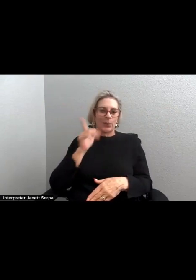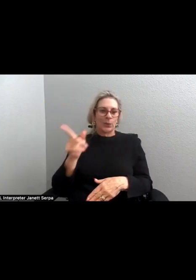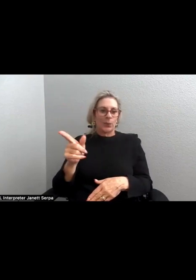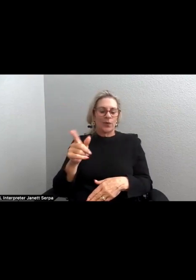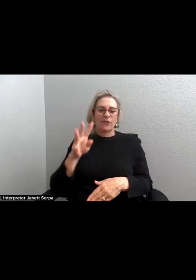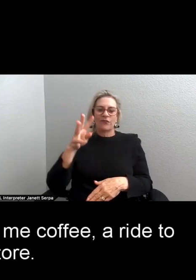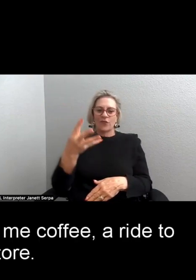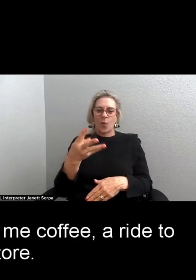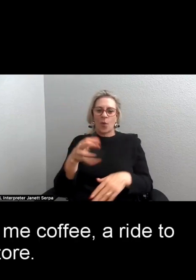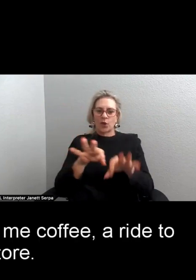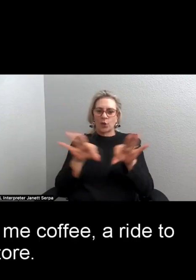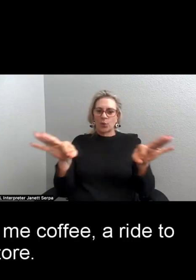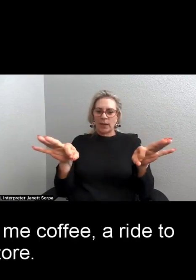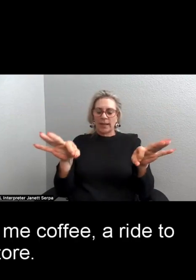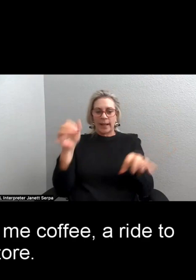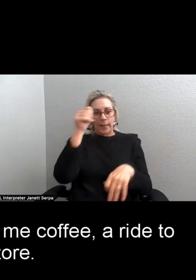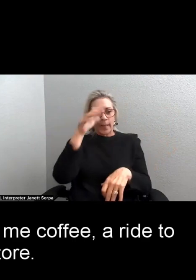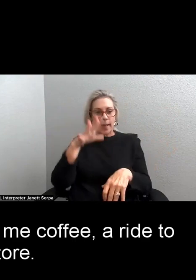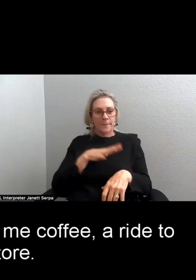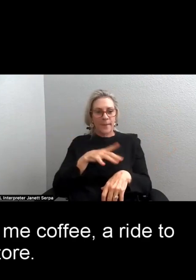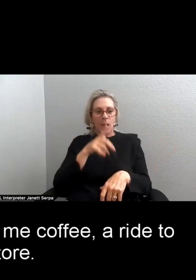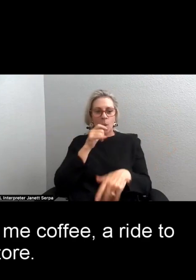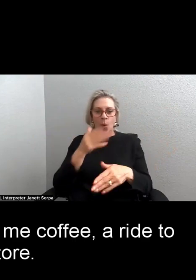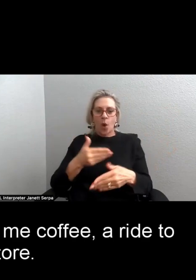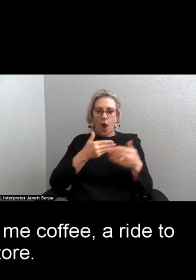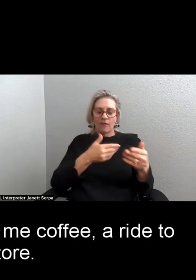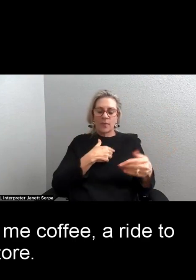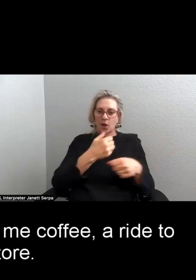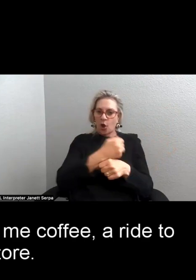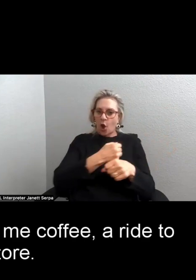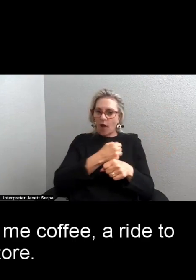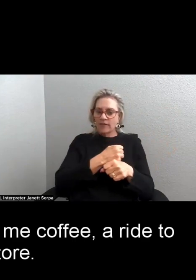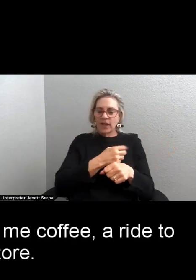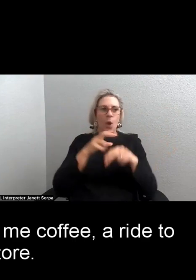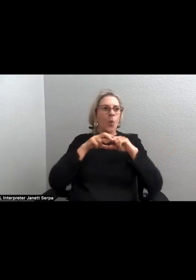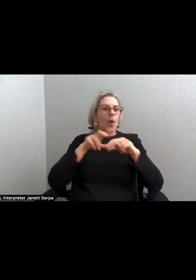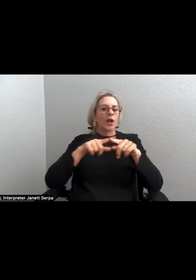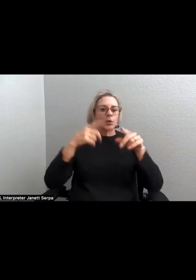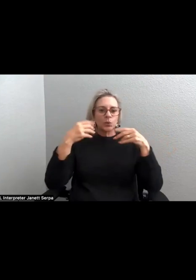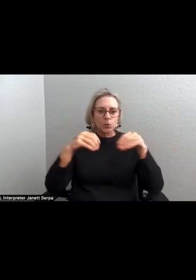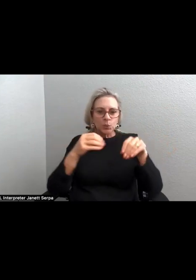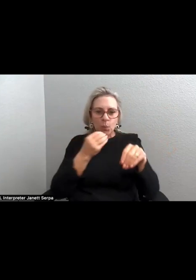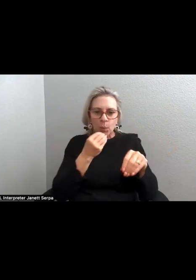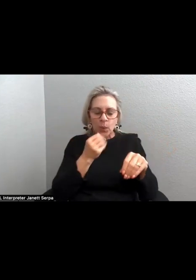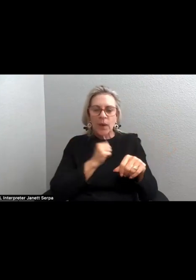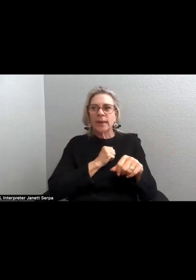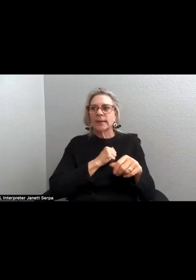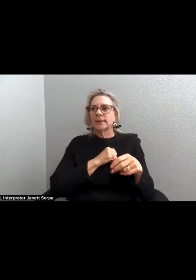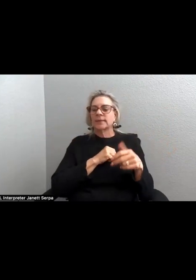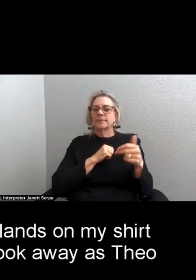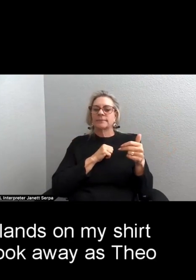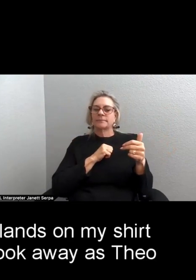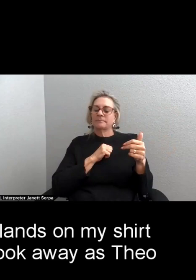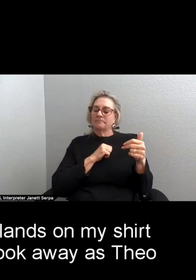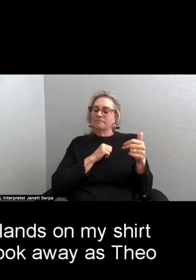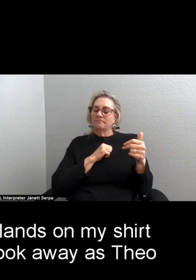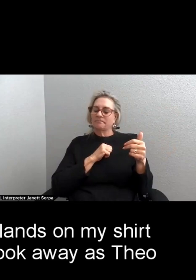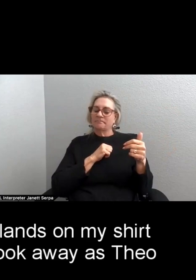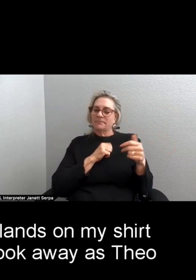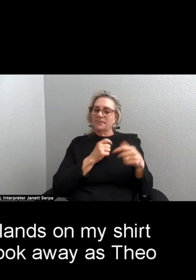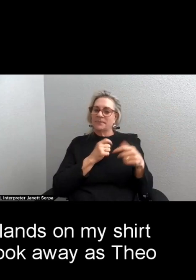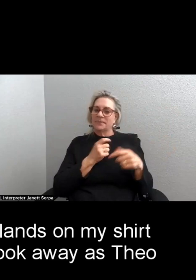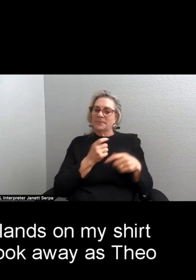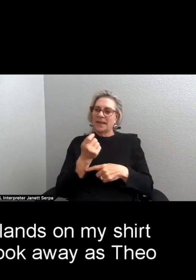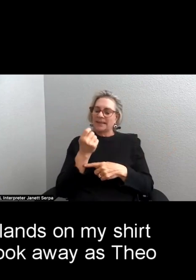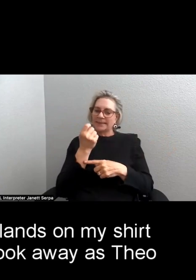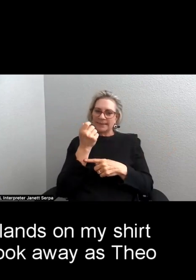degree. The man who offered me coffee, a ride to the store. A bit of excrement